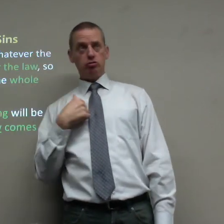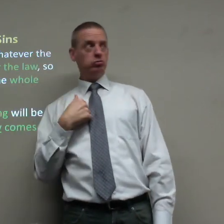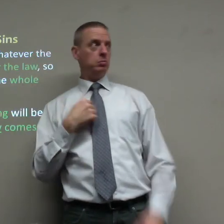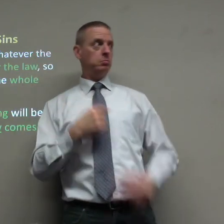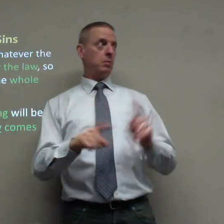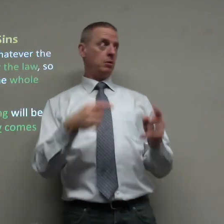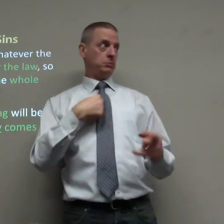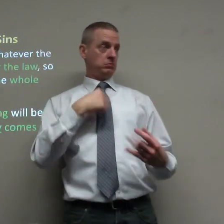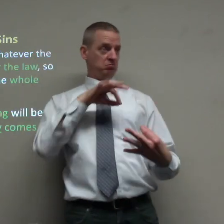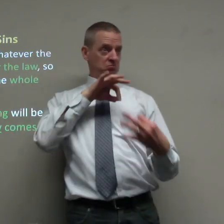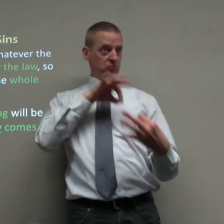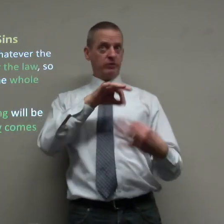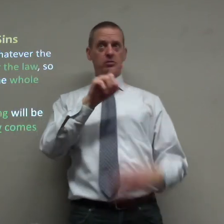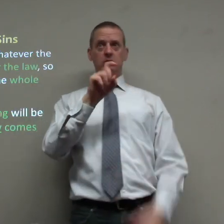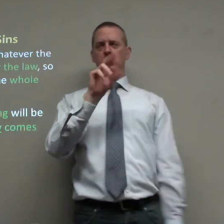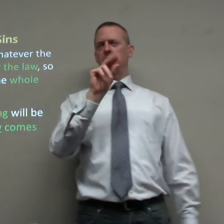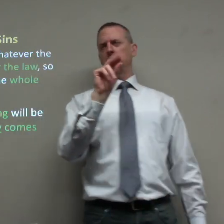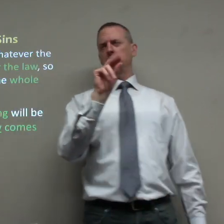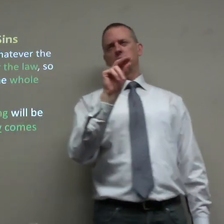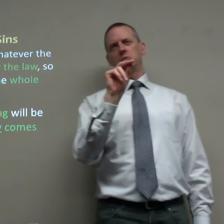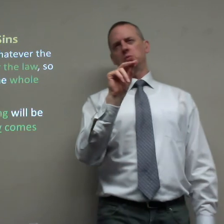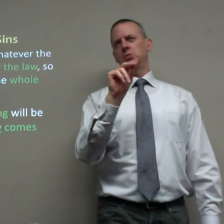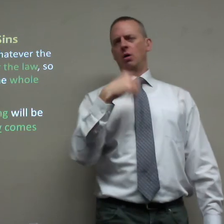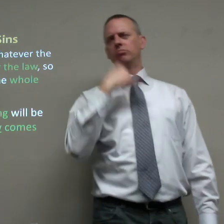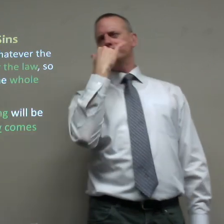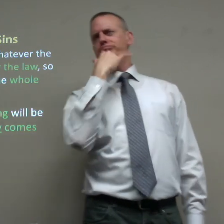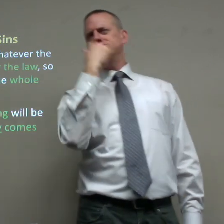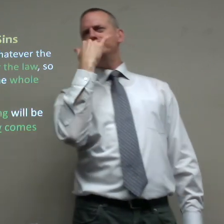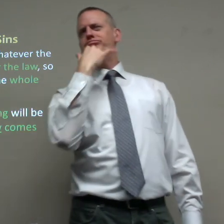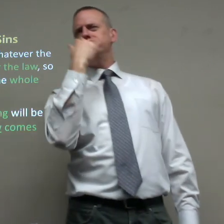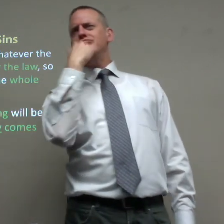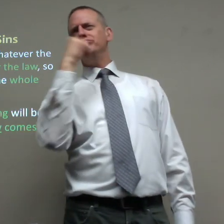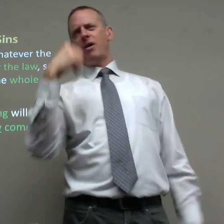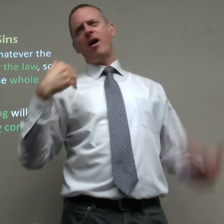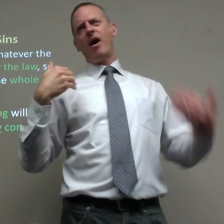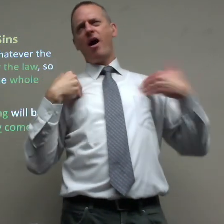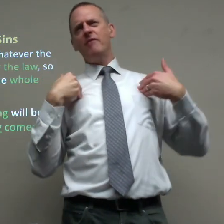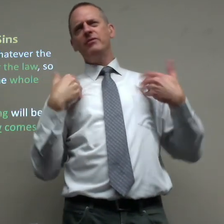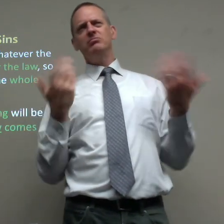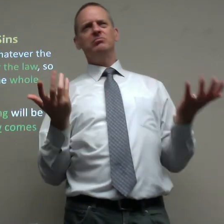I'm a pastor, but I'm not perfect. I have mistakes.